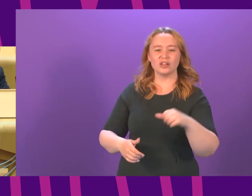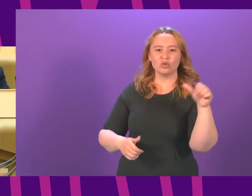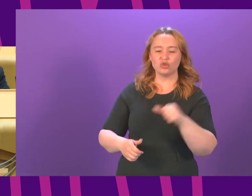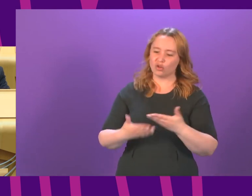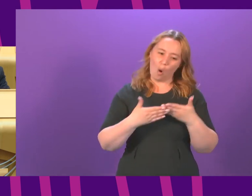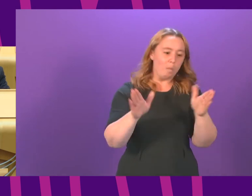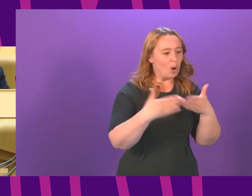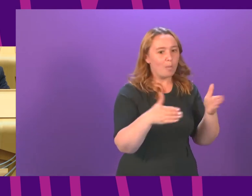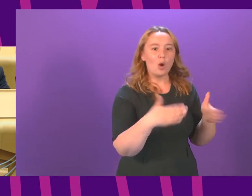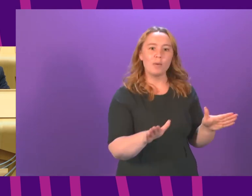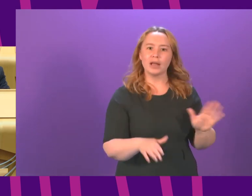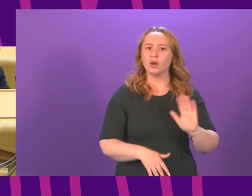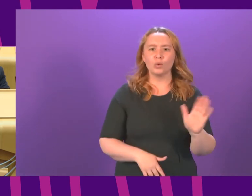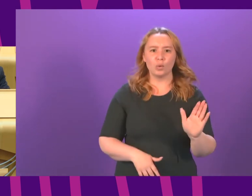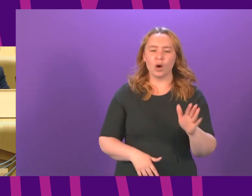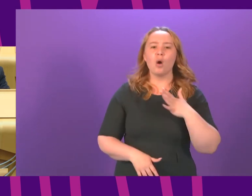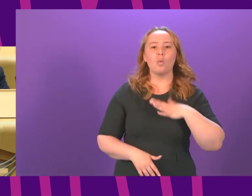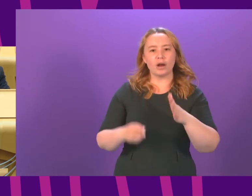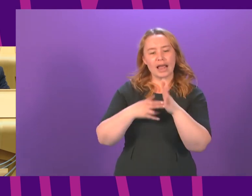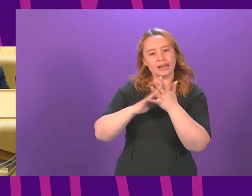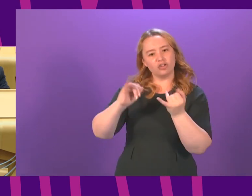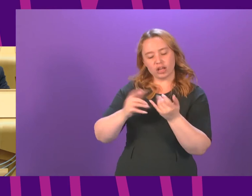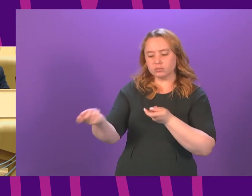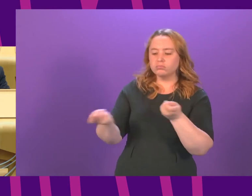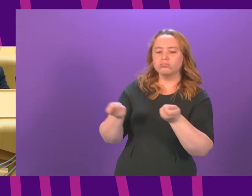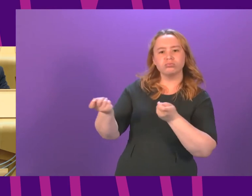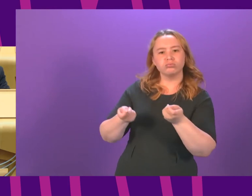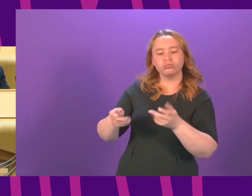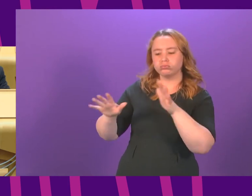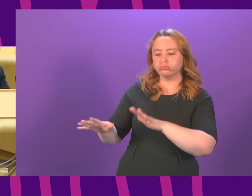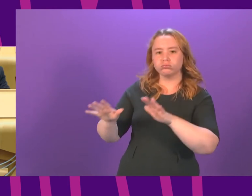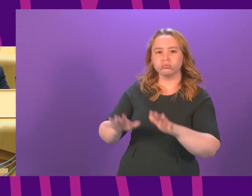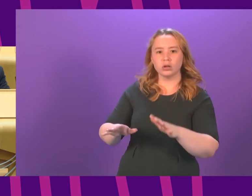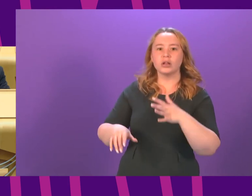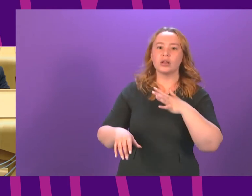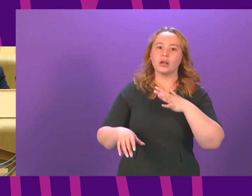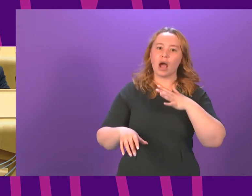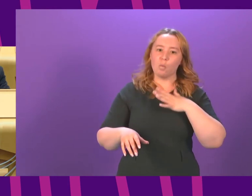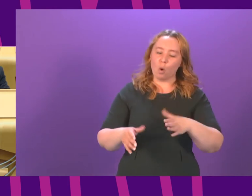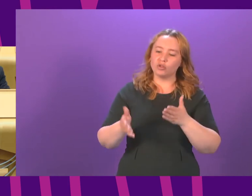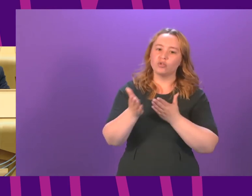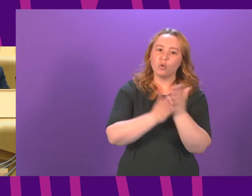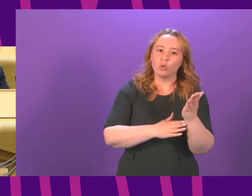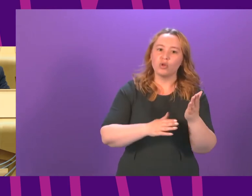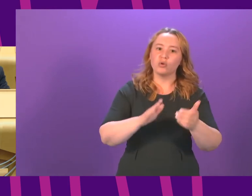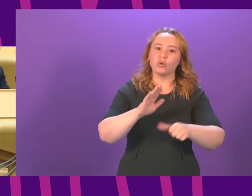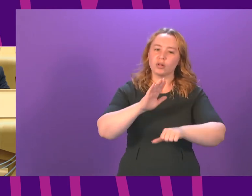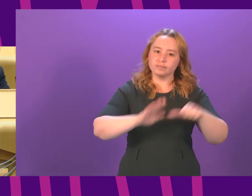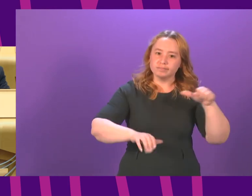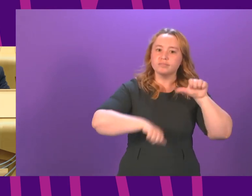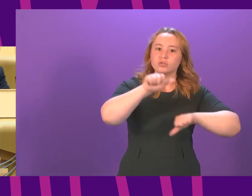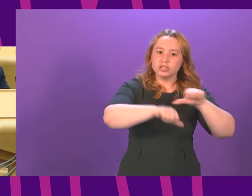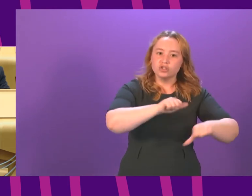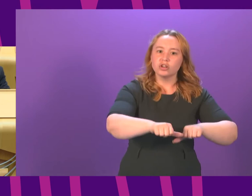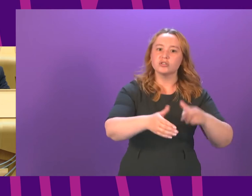that because that means we have to pull back again on non-Covid services so some of this caution today is about